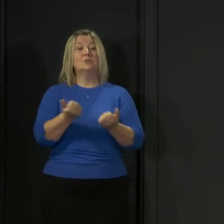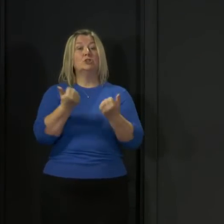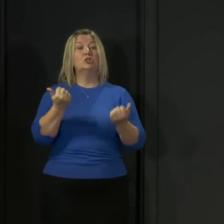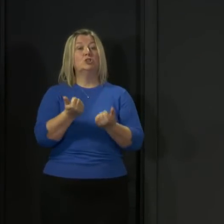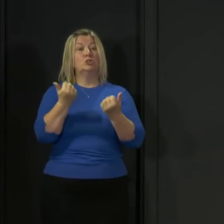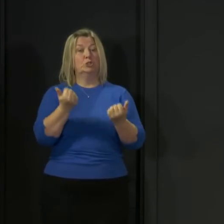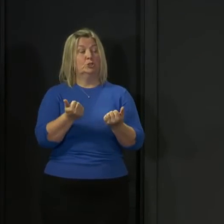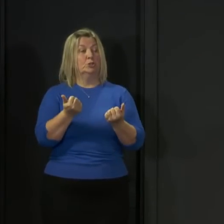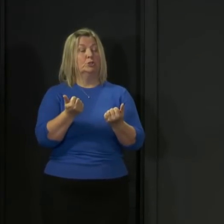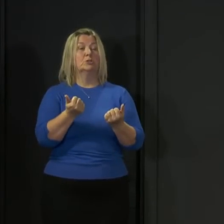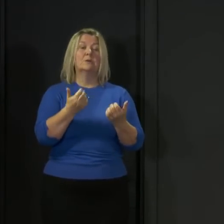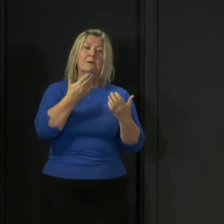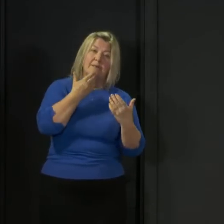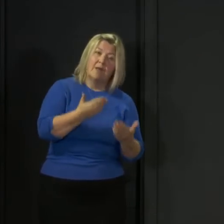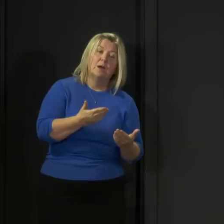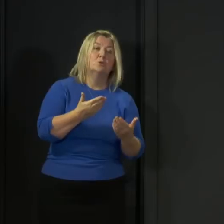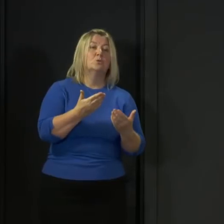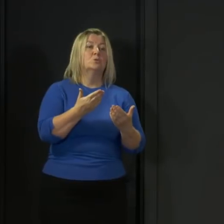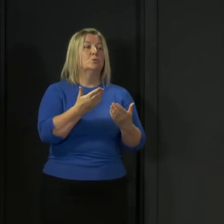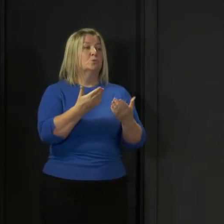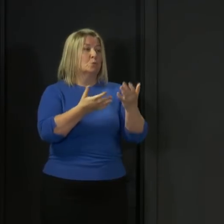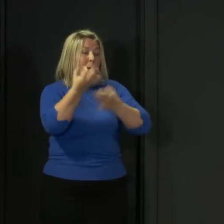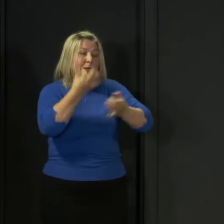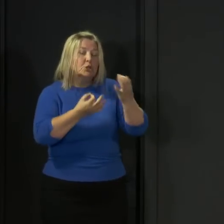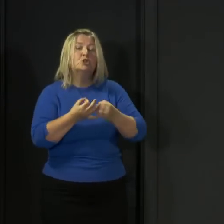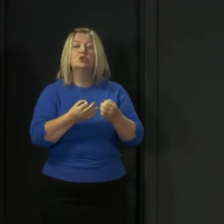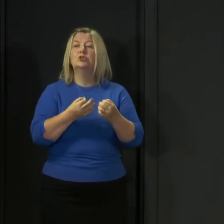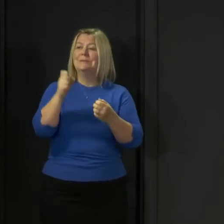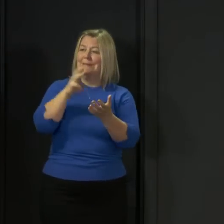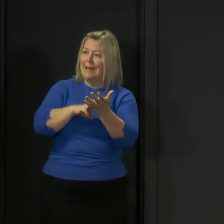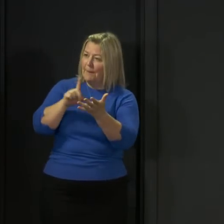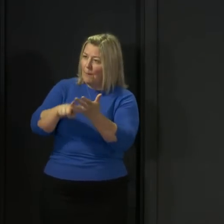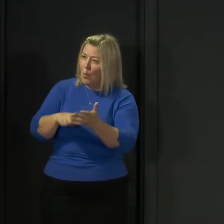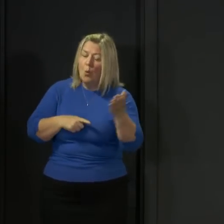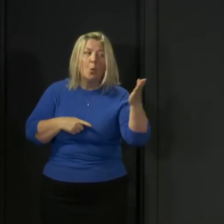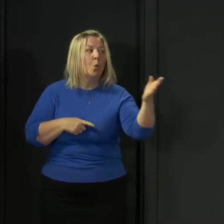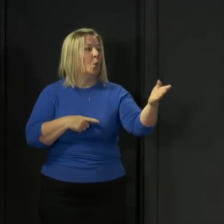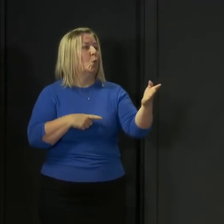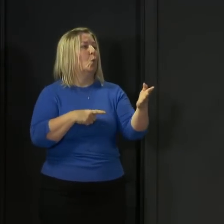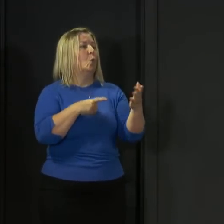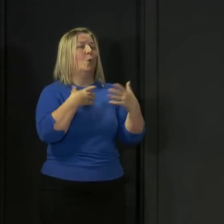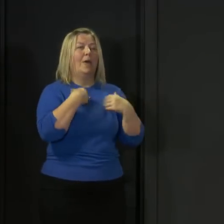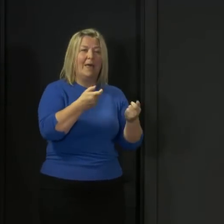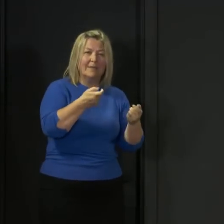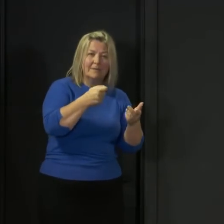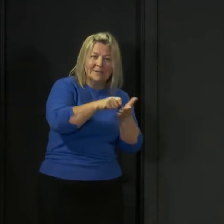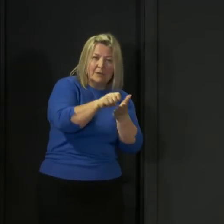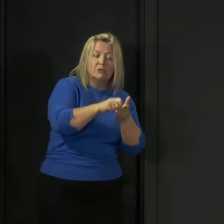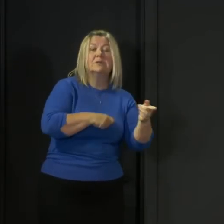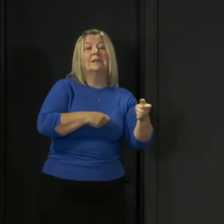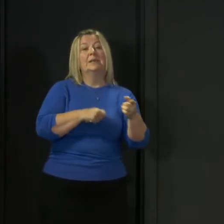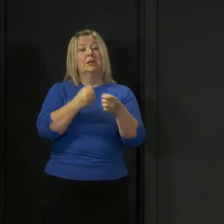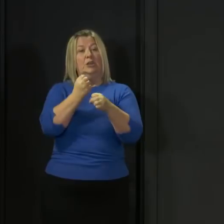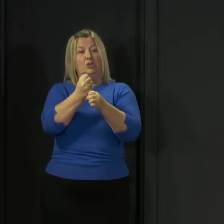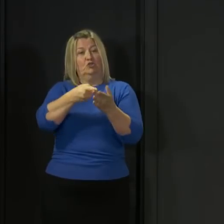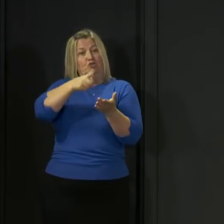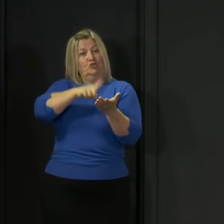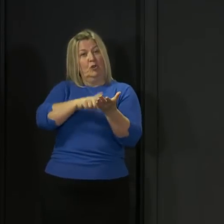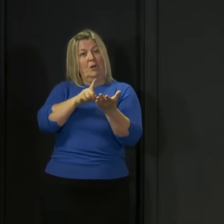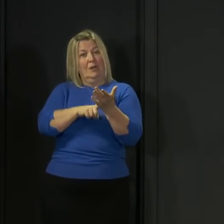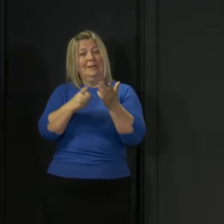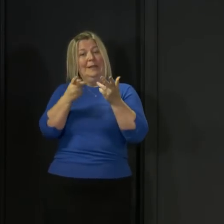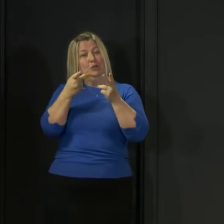today thanks to the journalist my thanks to the health secretary to Jill our BSL interpreter for